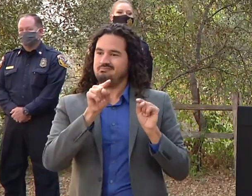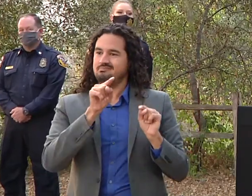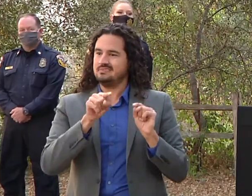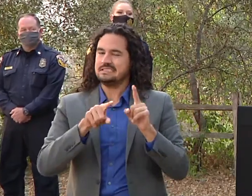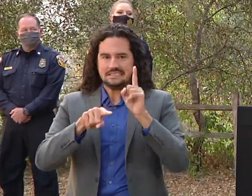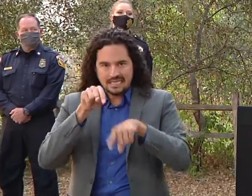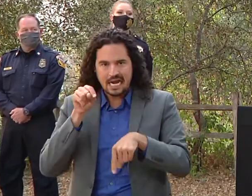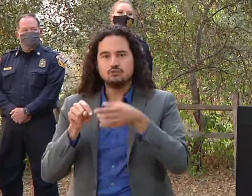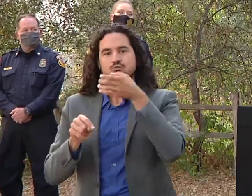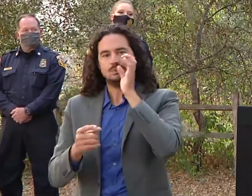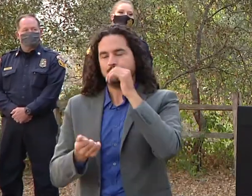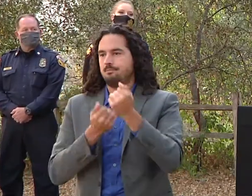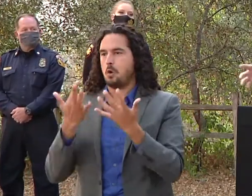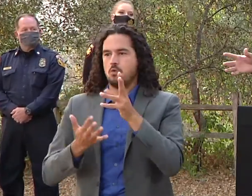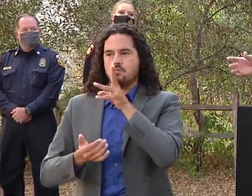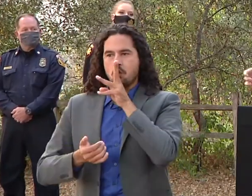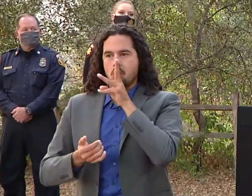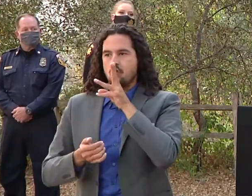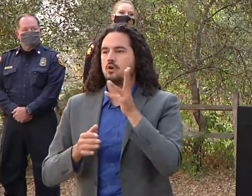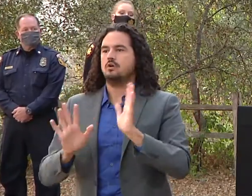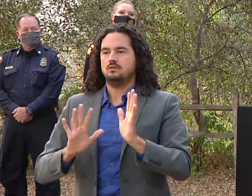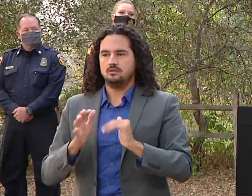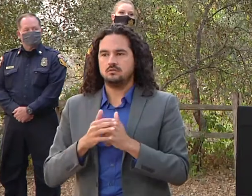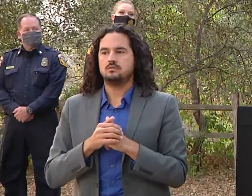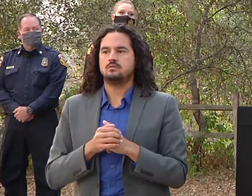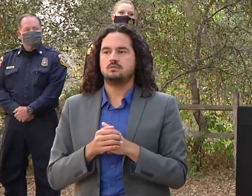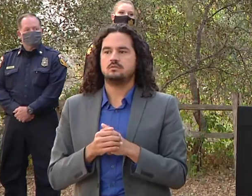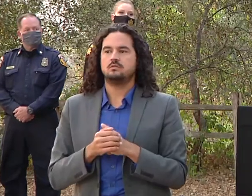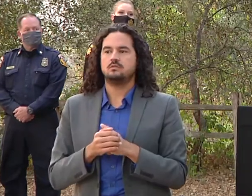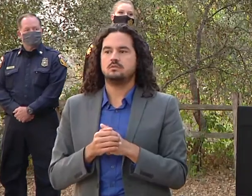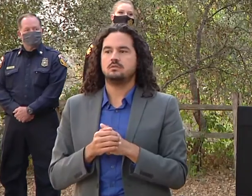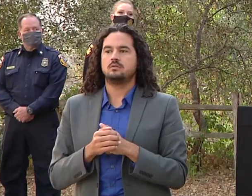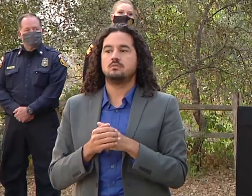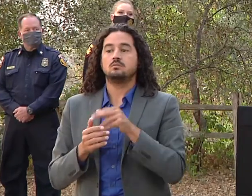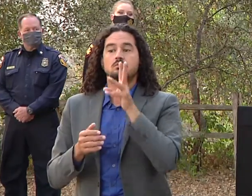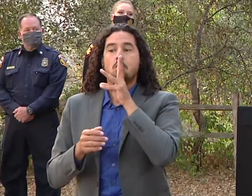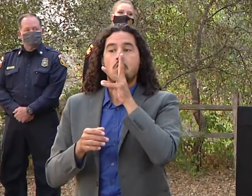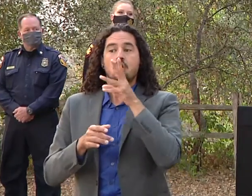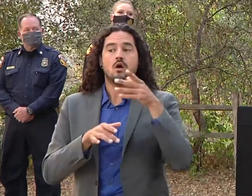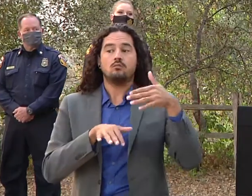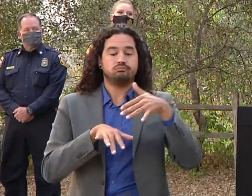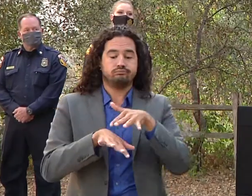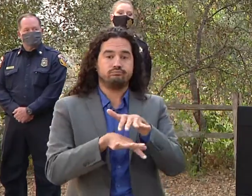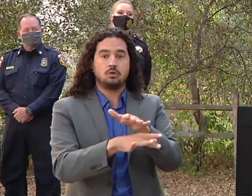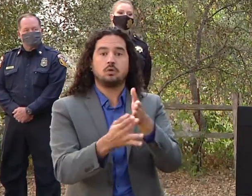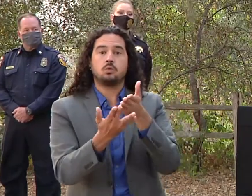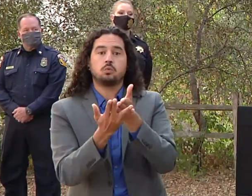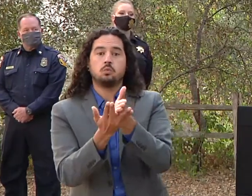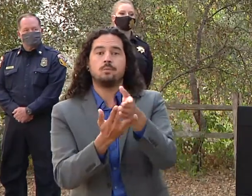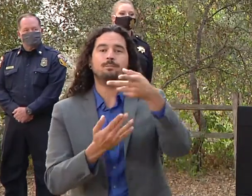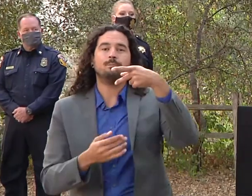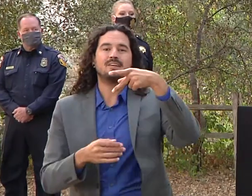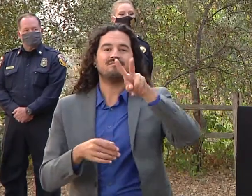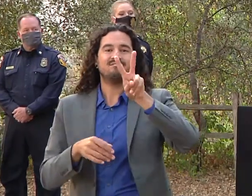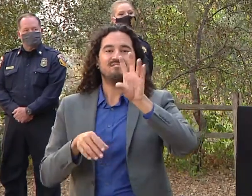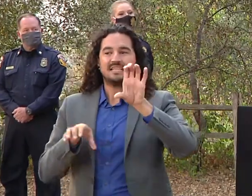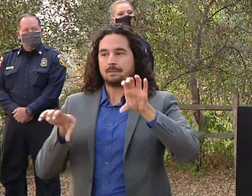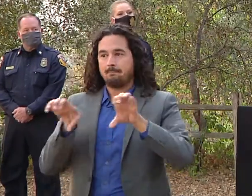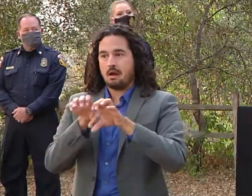as I understand it, water was transmitted through like PVC type pipes. And so fire obviously got,